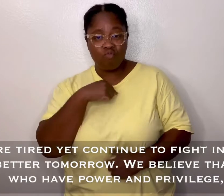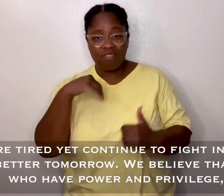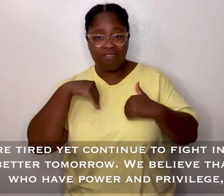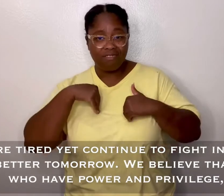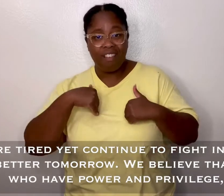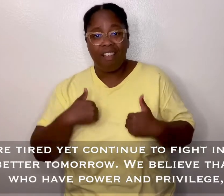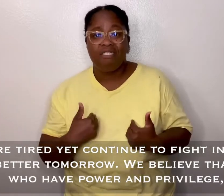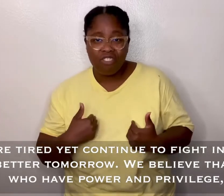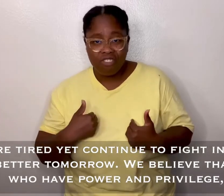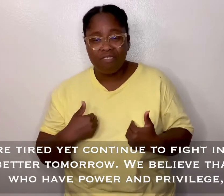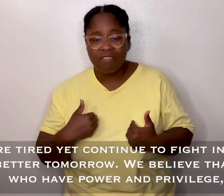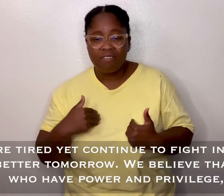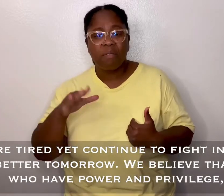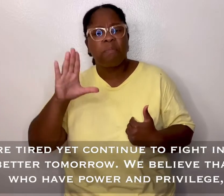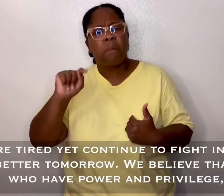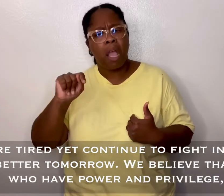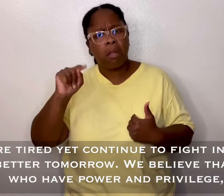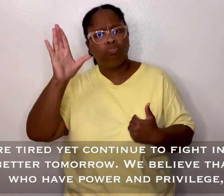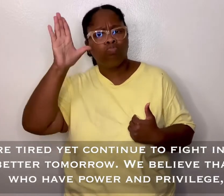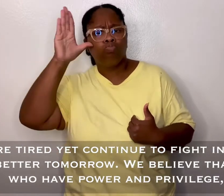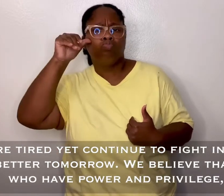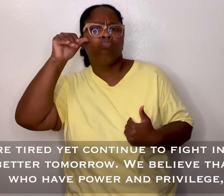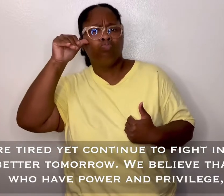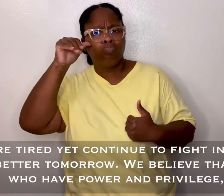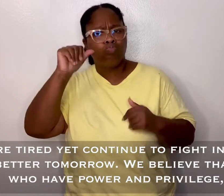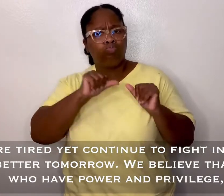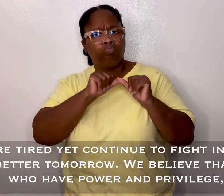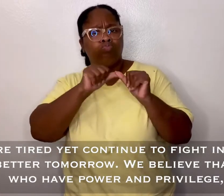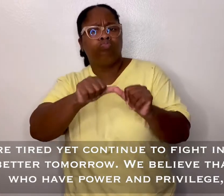We are tired, yet continue to fight in hopes for a better tomorrow.